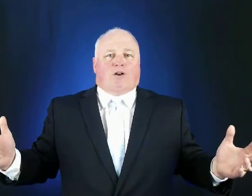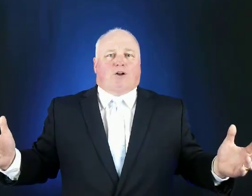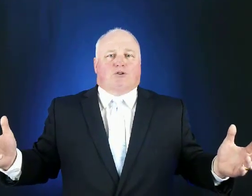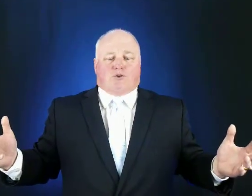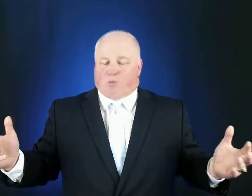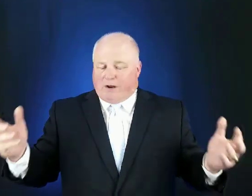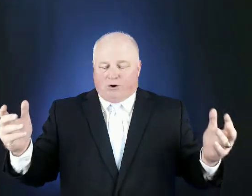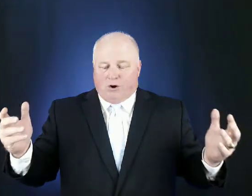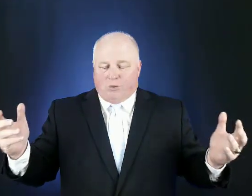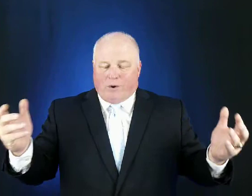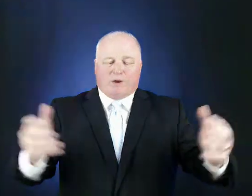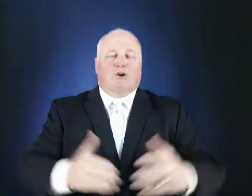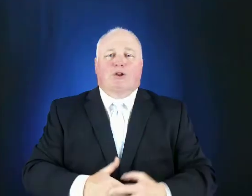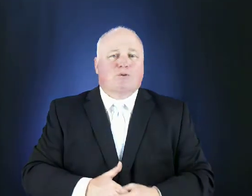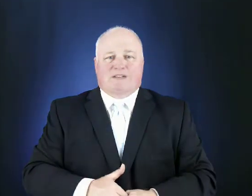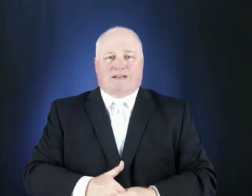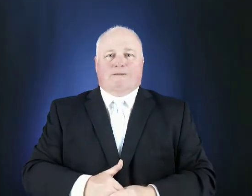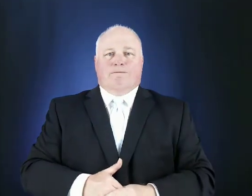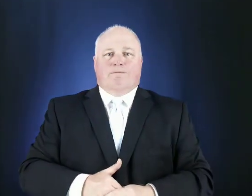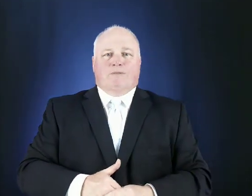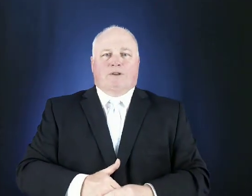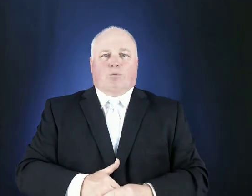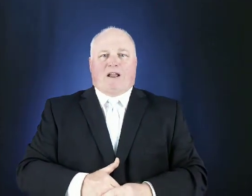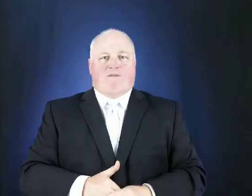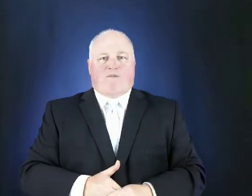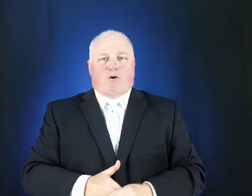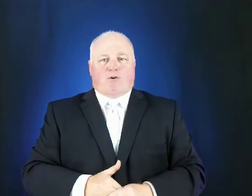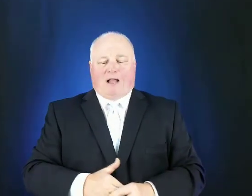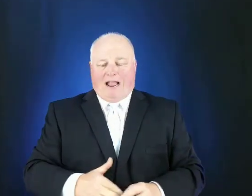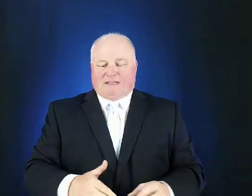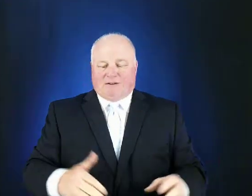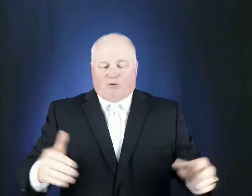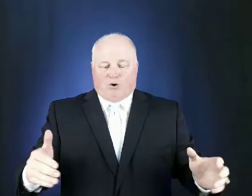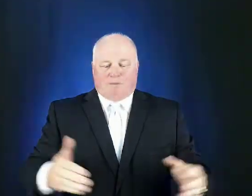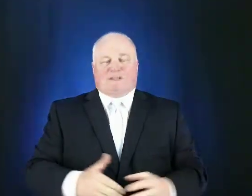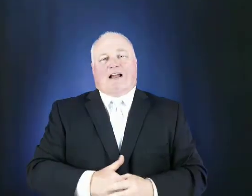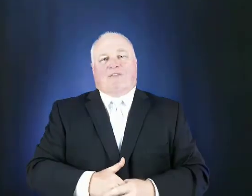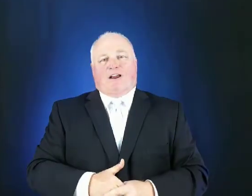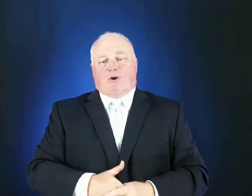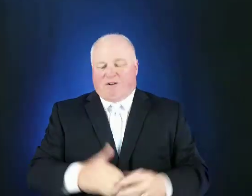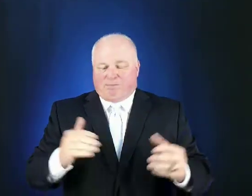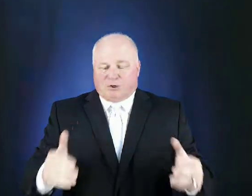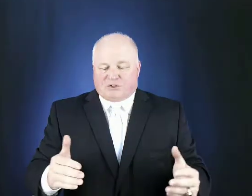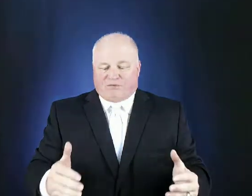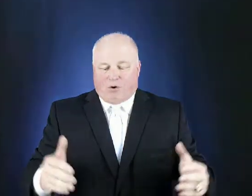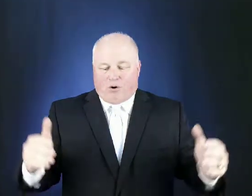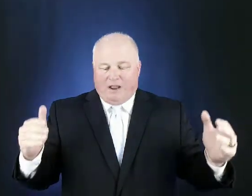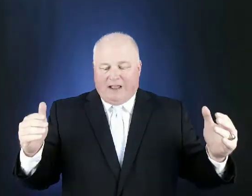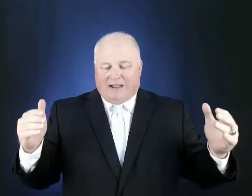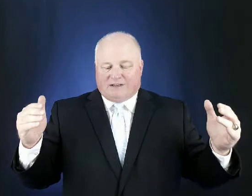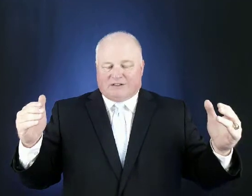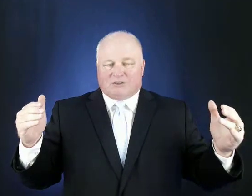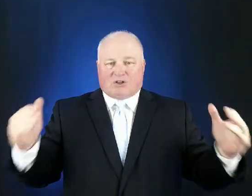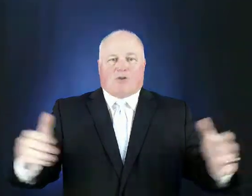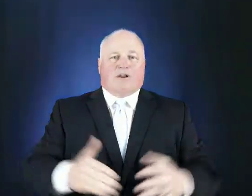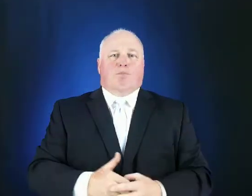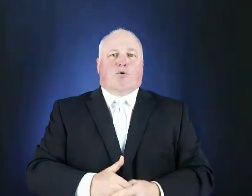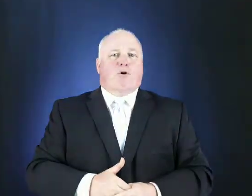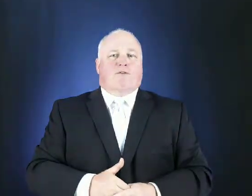culture we are we are losing we have vocal active groups out there who have pushed for and saw the approval